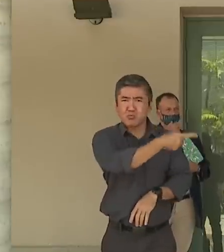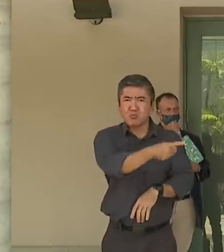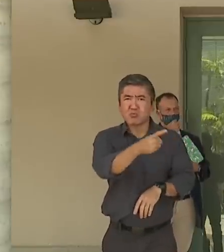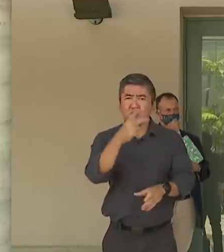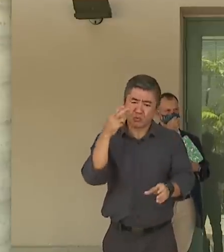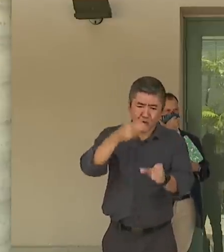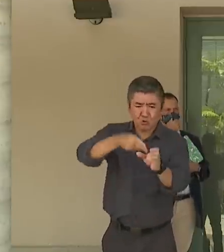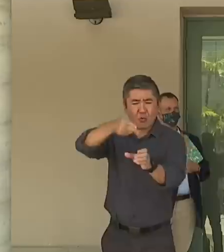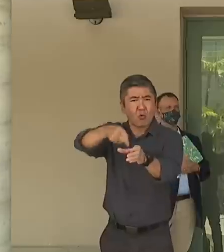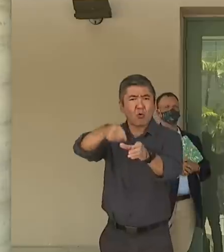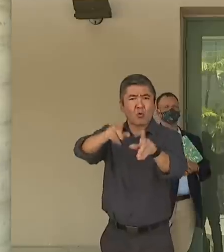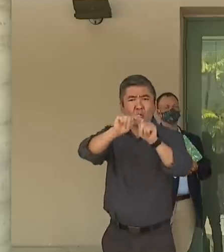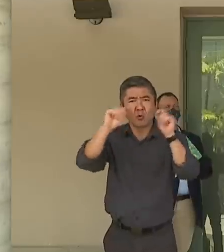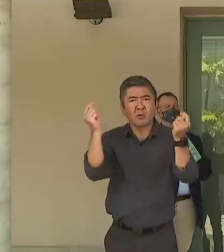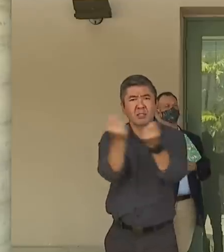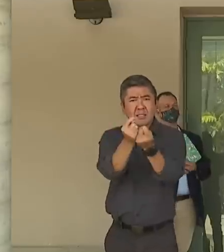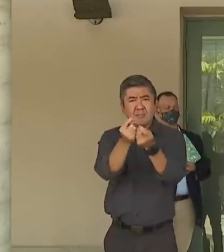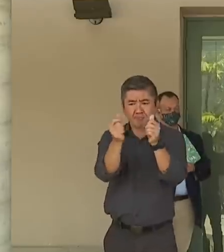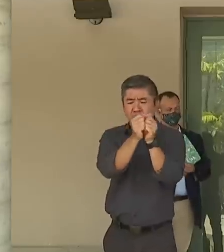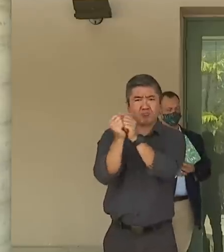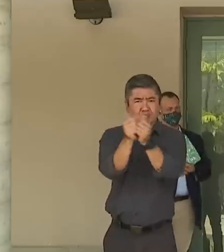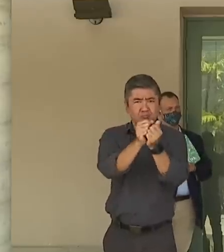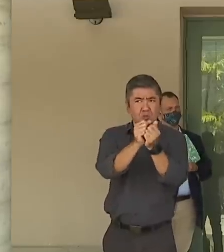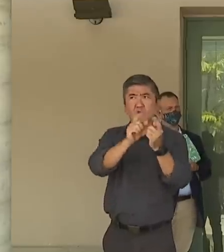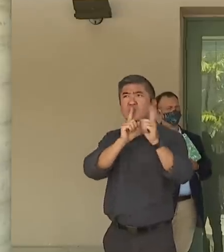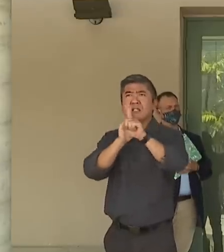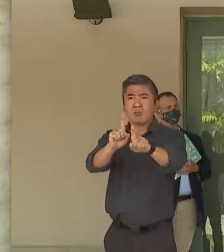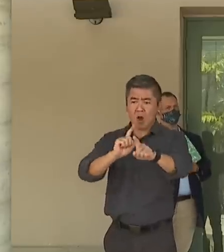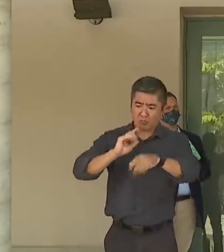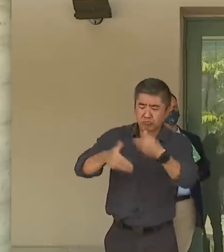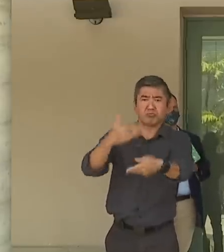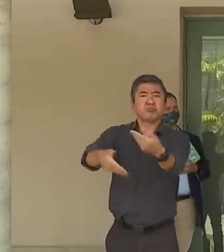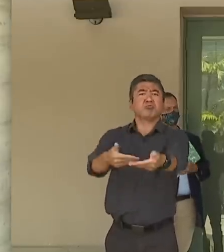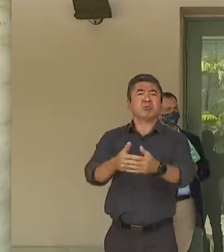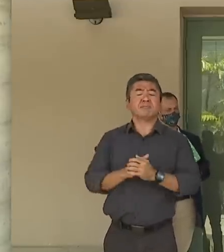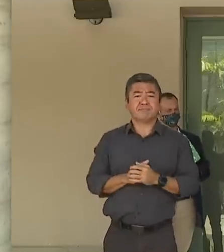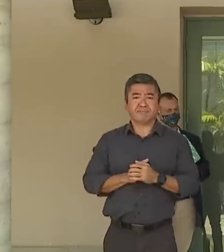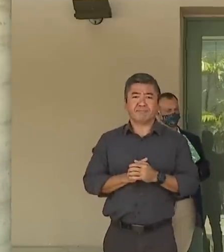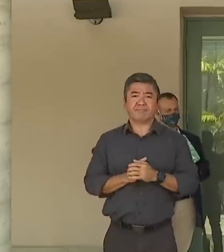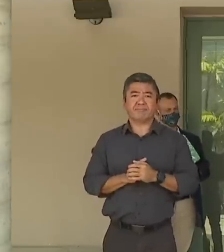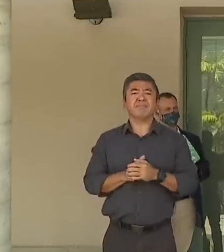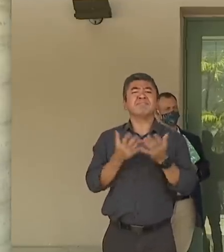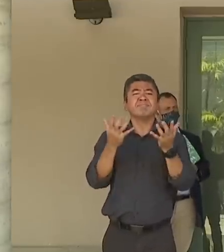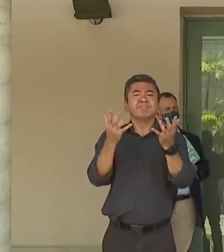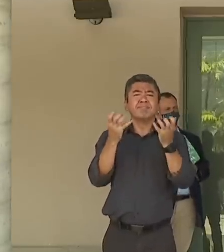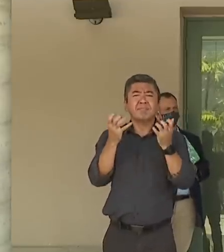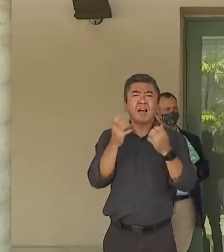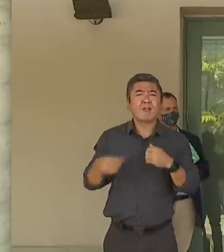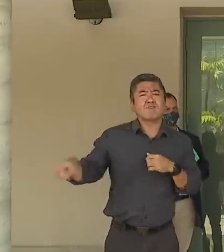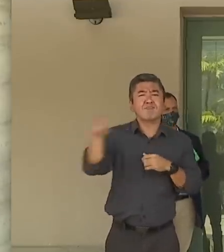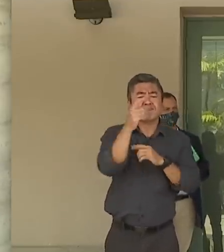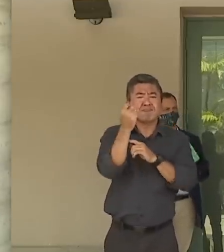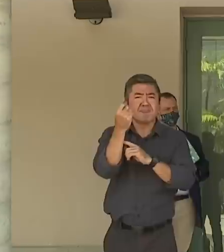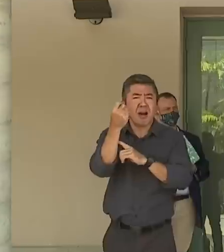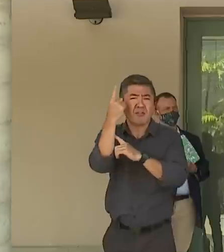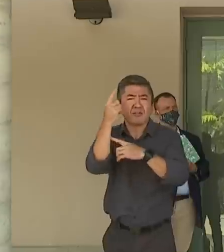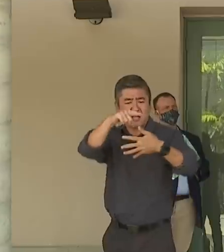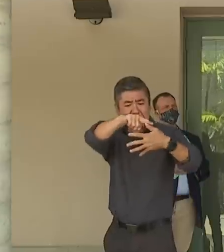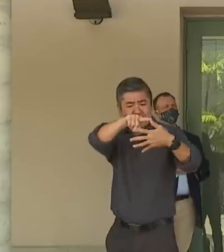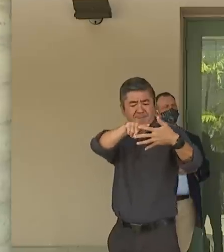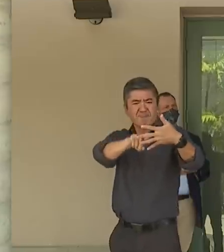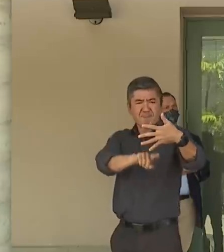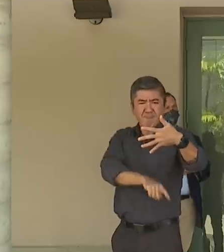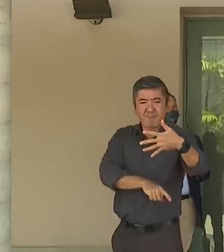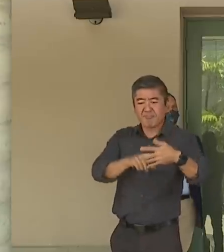response and in what we need to do moving forward. I just want people to understand a couple of things from the